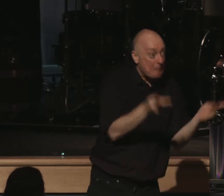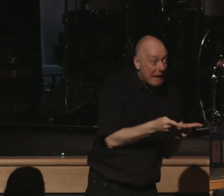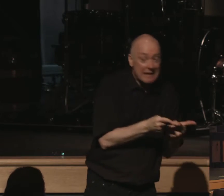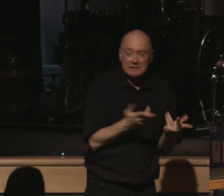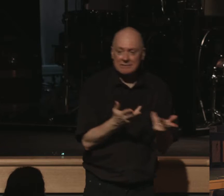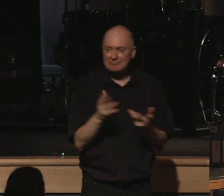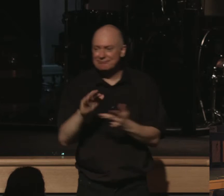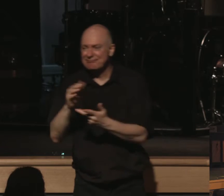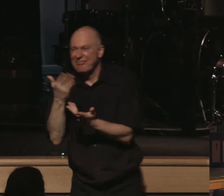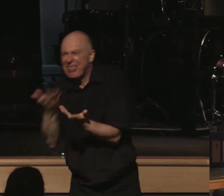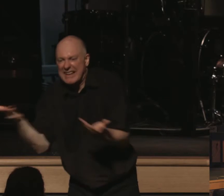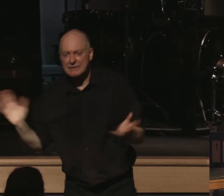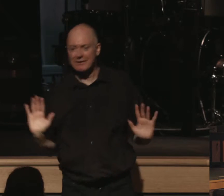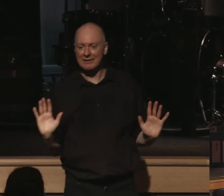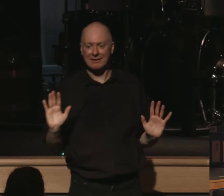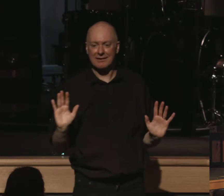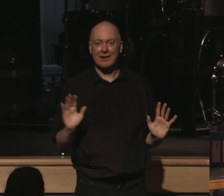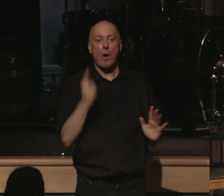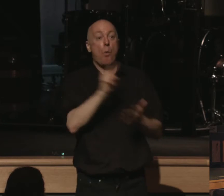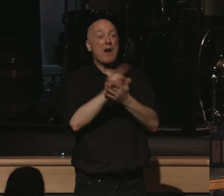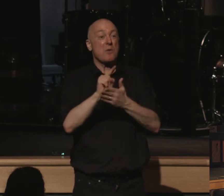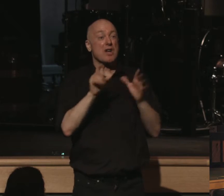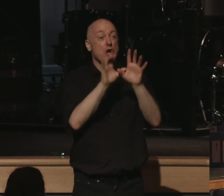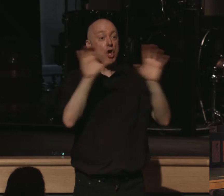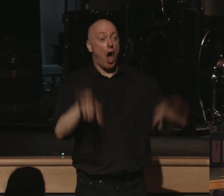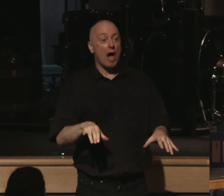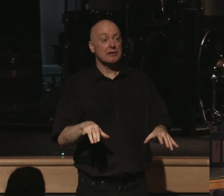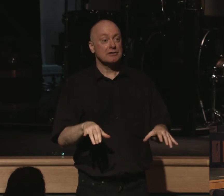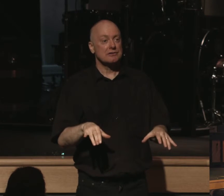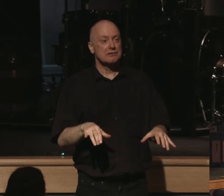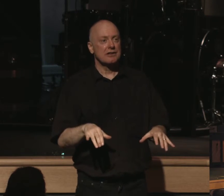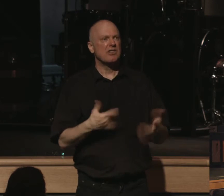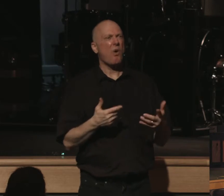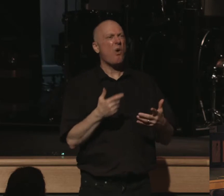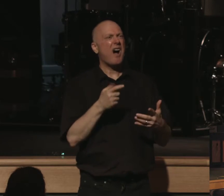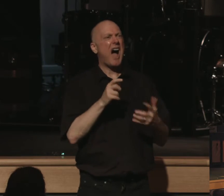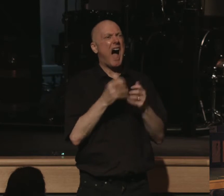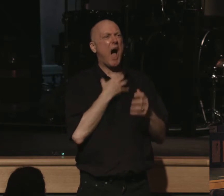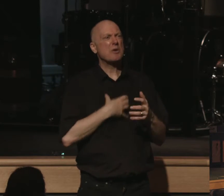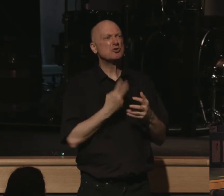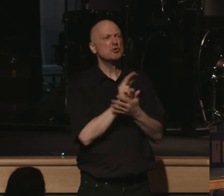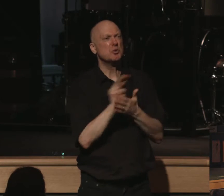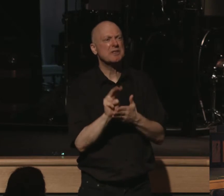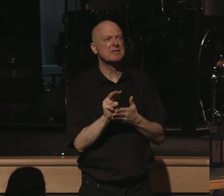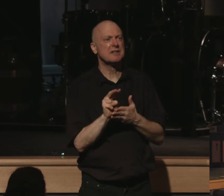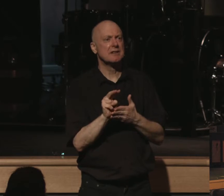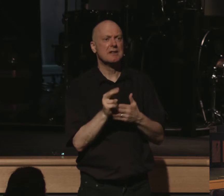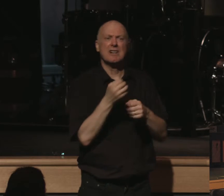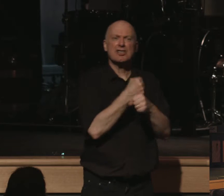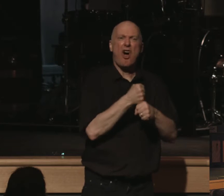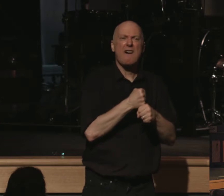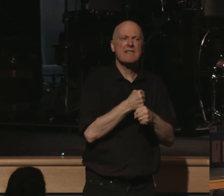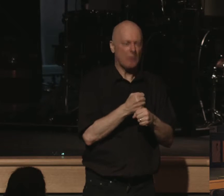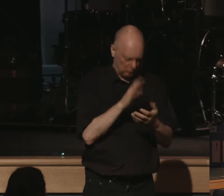you'll never find rest. It's the reason why that one week up at the cottage, you wanted to be two weeks. It's the reason why that cup of coffee is, where'd that go?